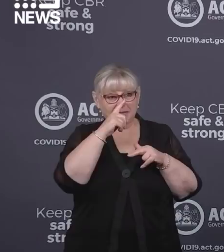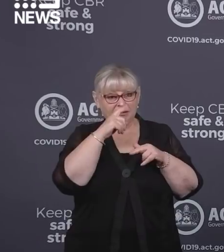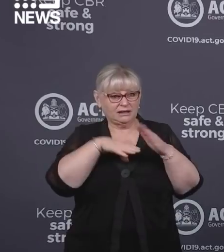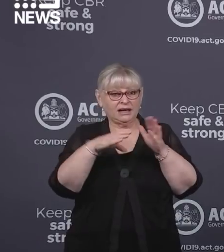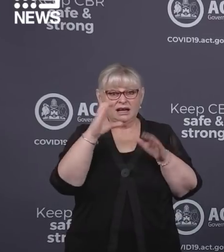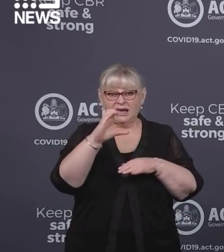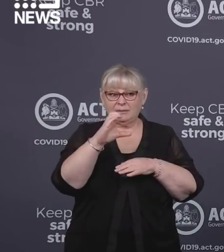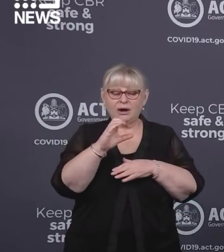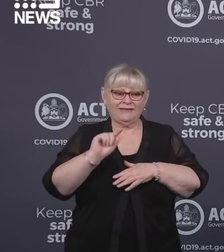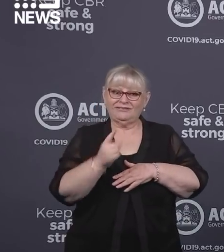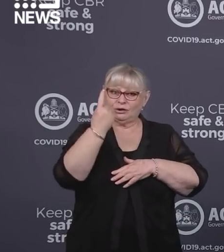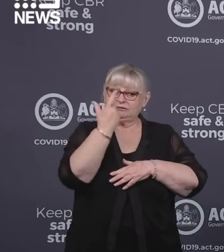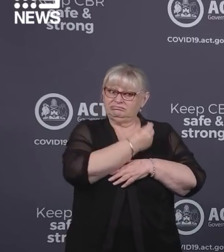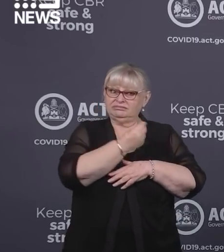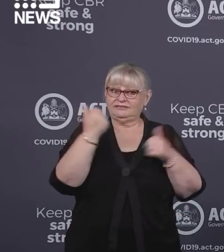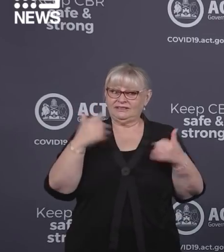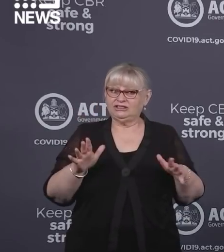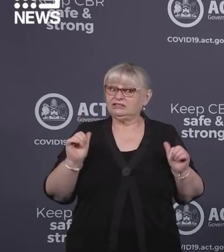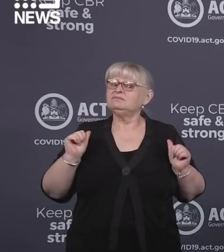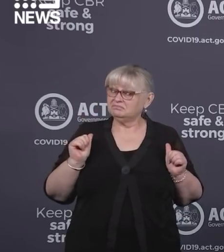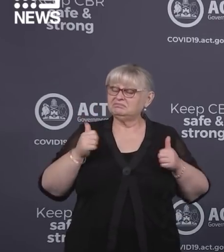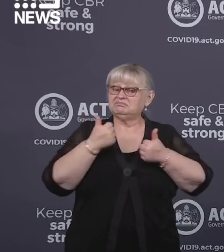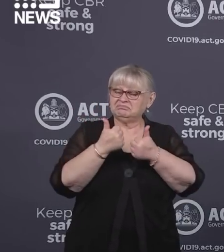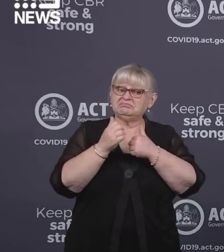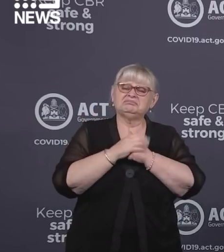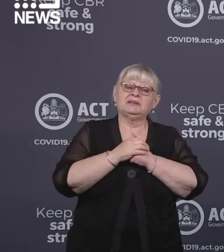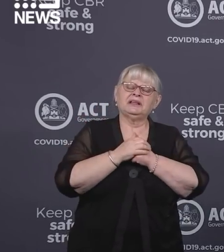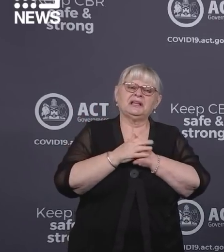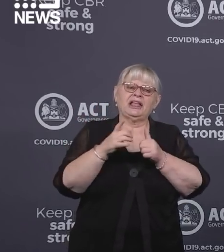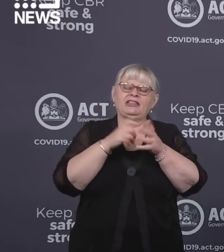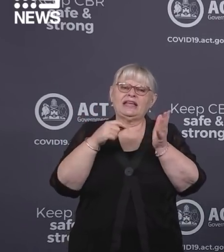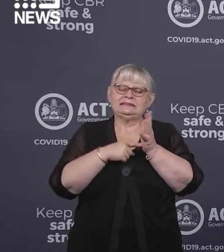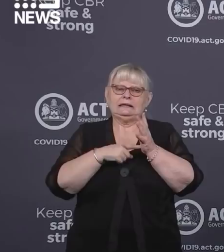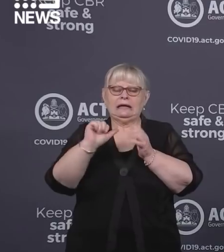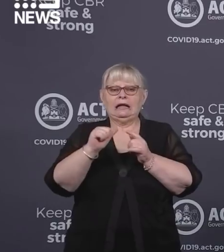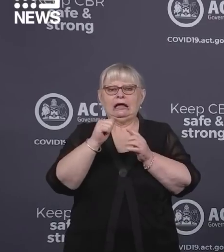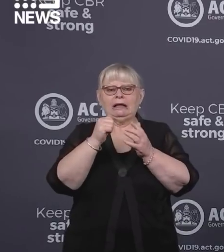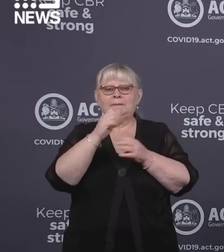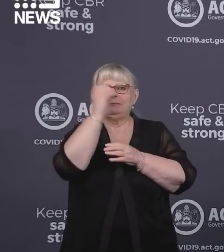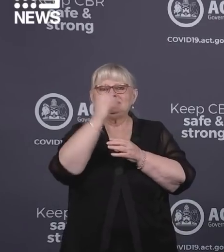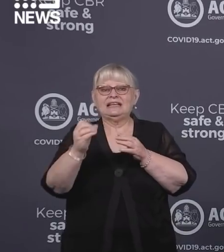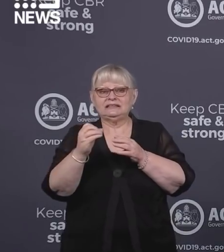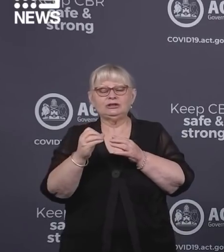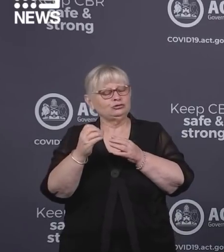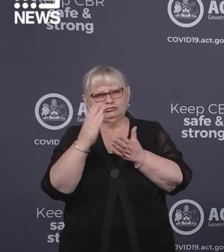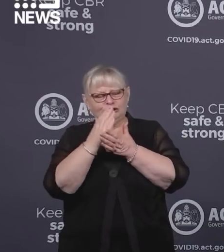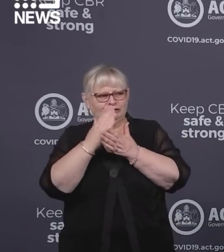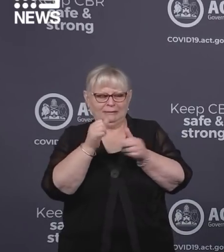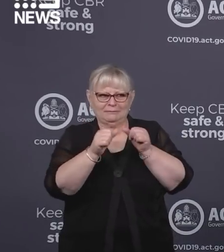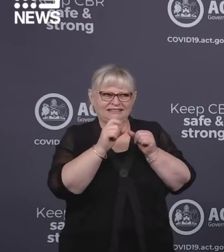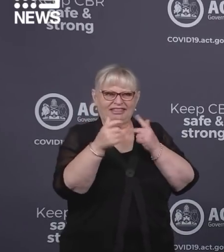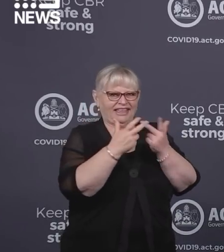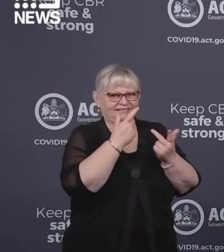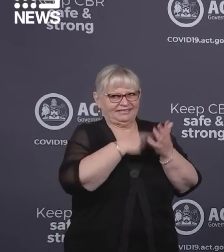with first doses now administered. The ACT's vaccination rates continue to be well above the